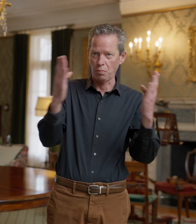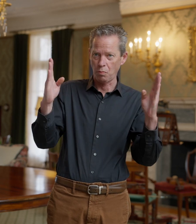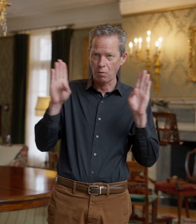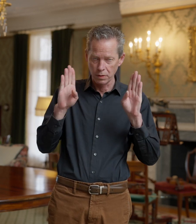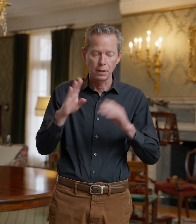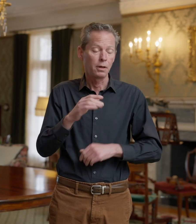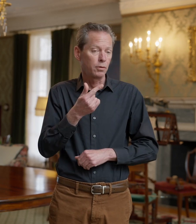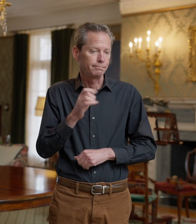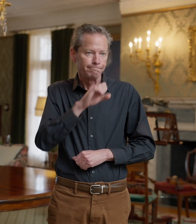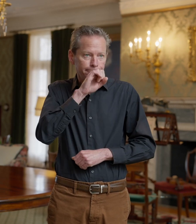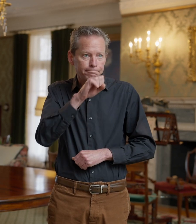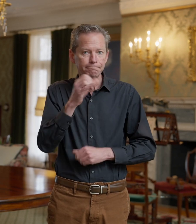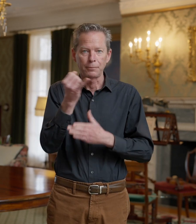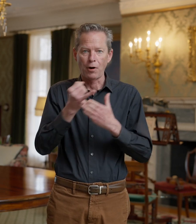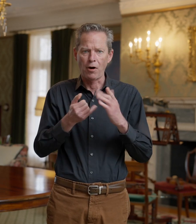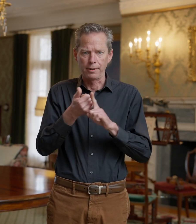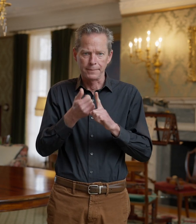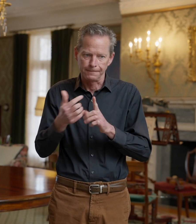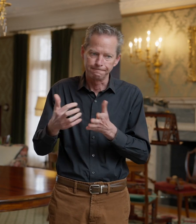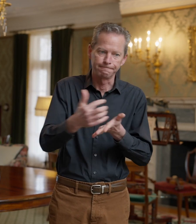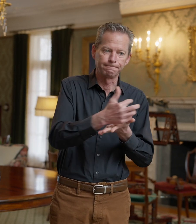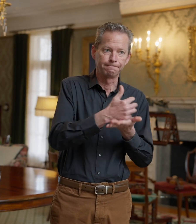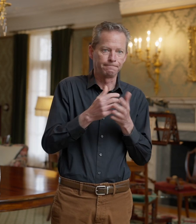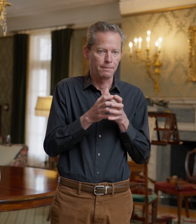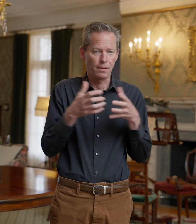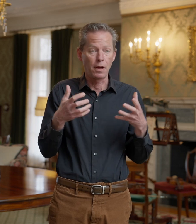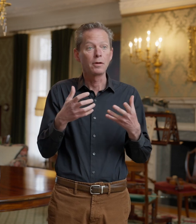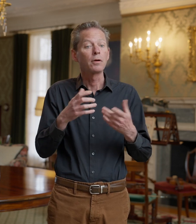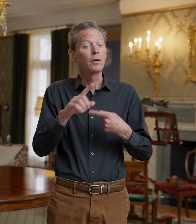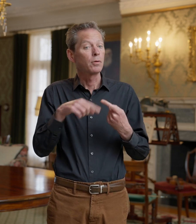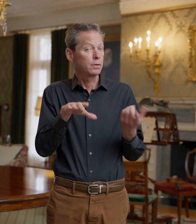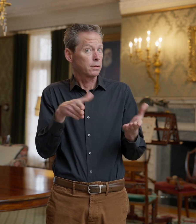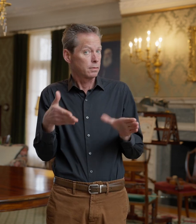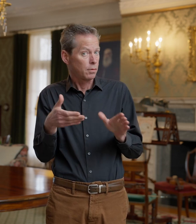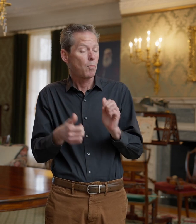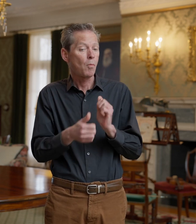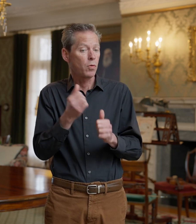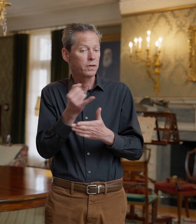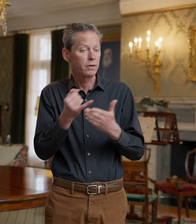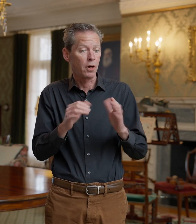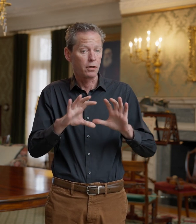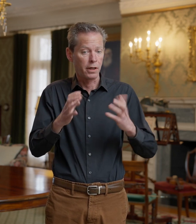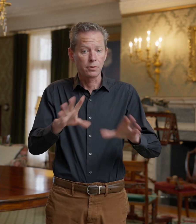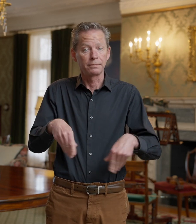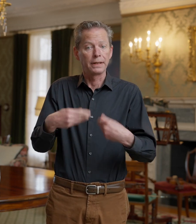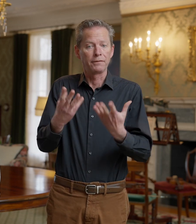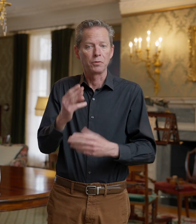art, and he was an avid collector. Upon his death, most of his art collection was given to the Memorial Art Gallery